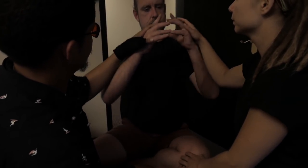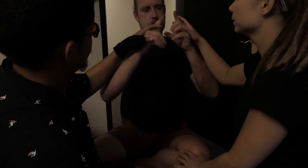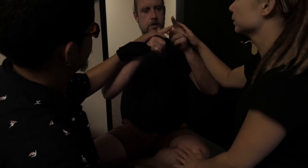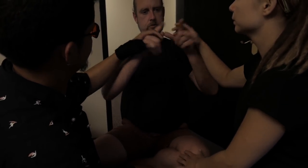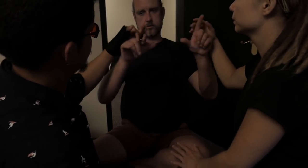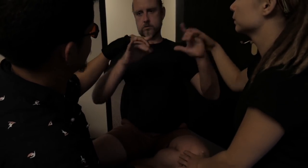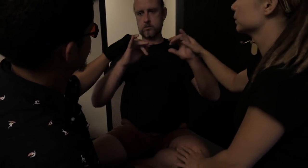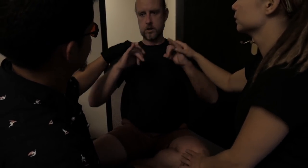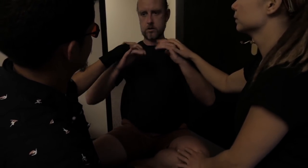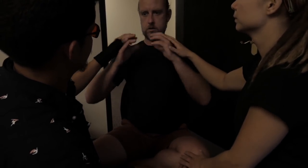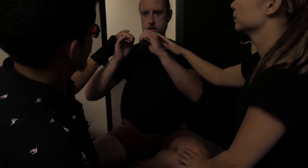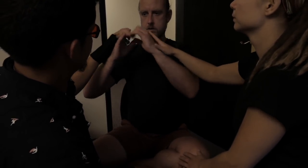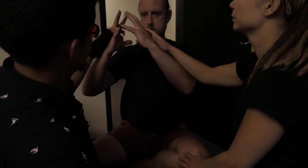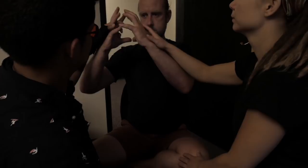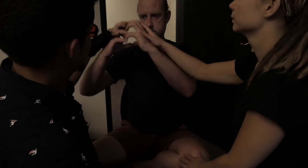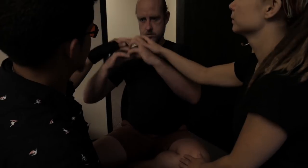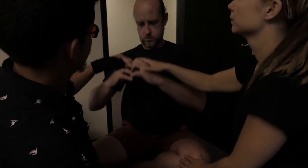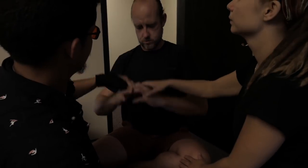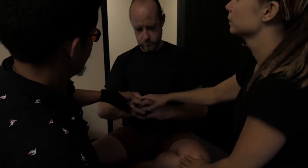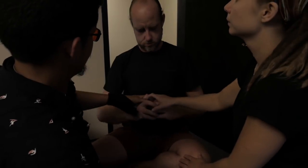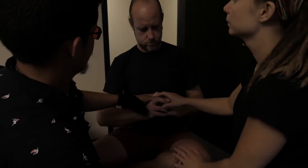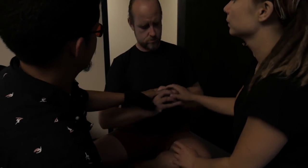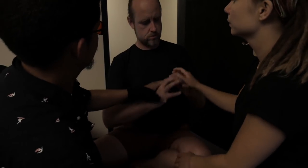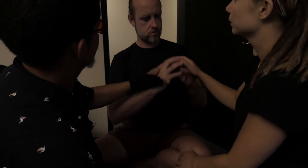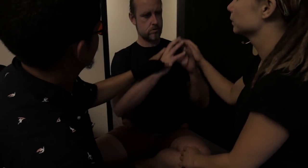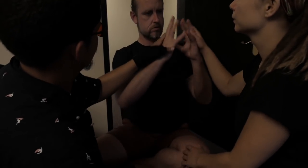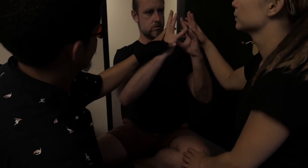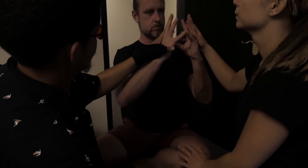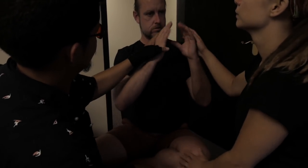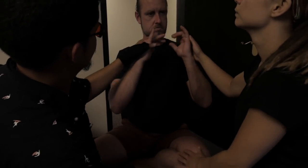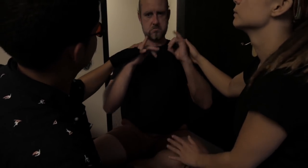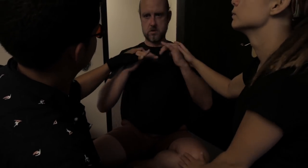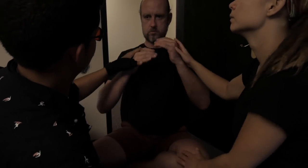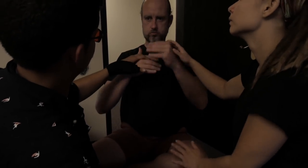We need to do that instead of translating from one language to another.